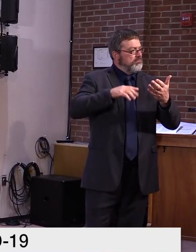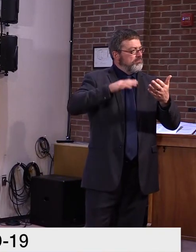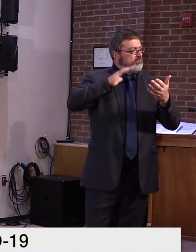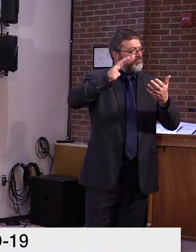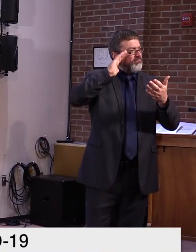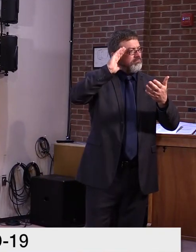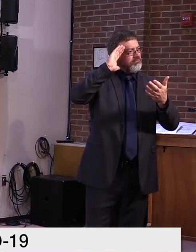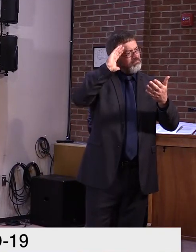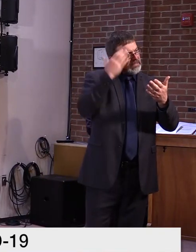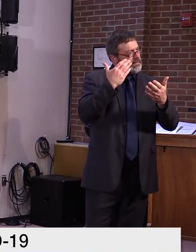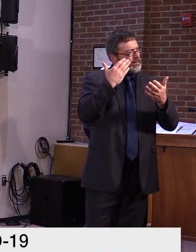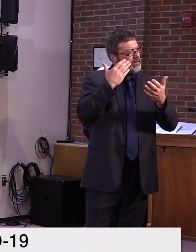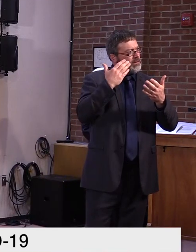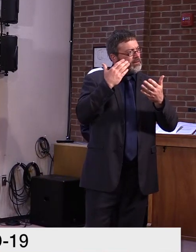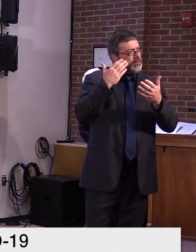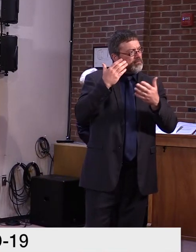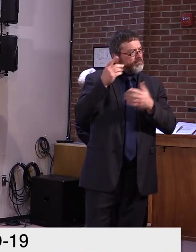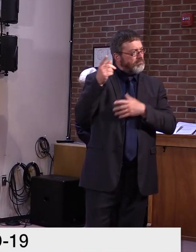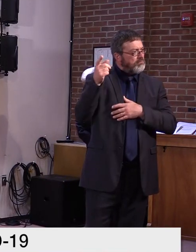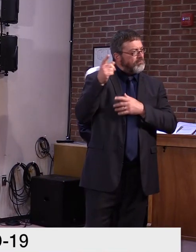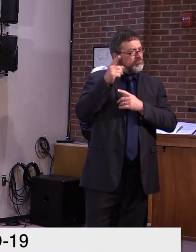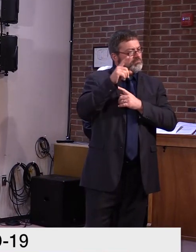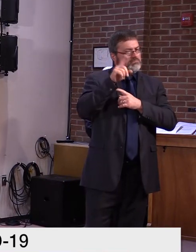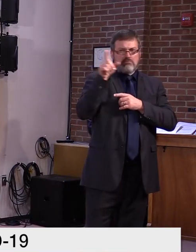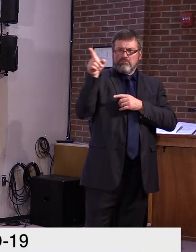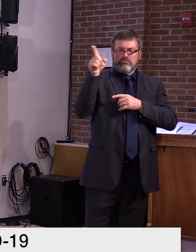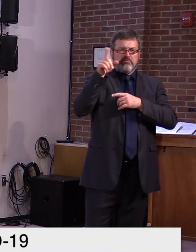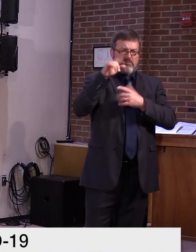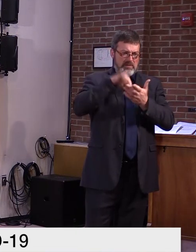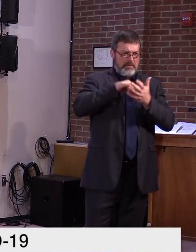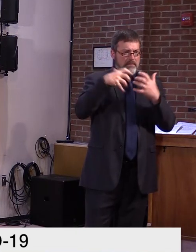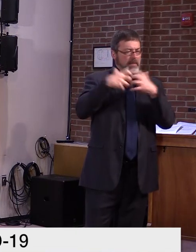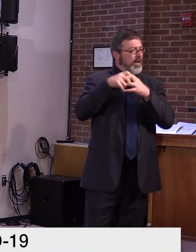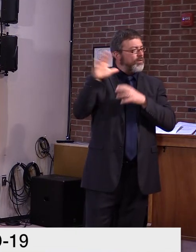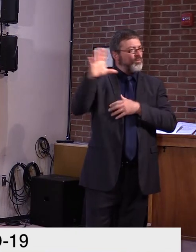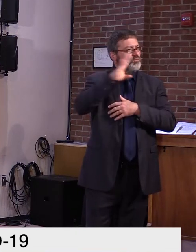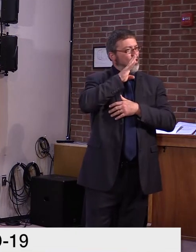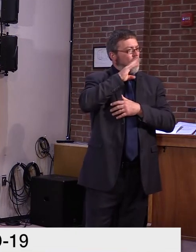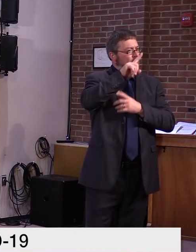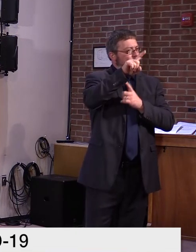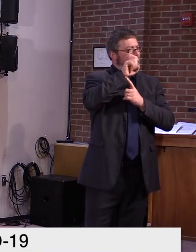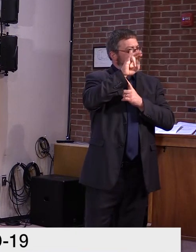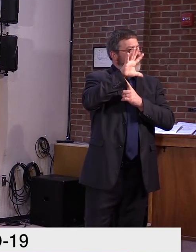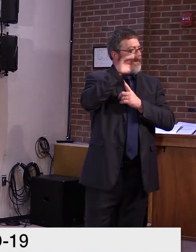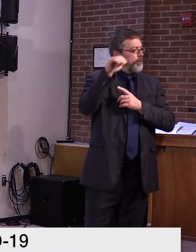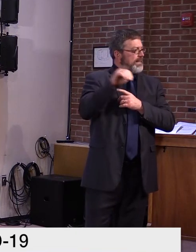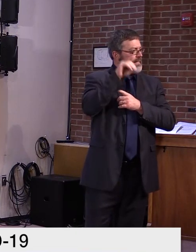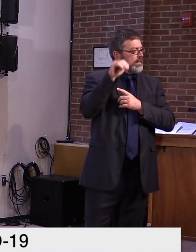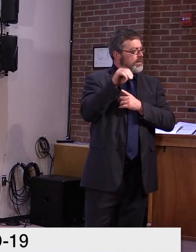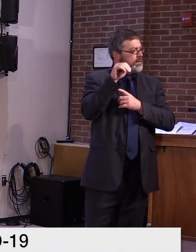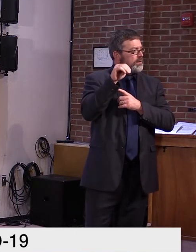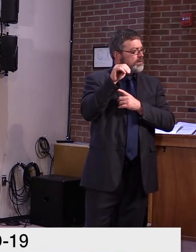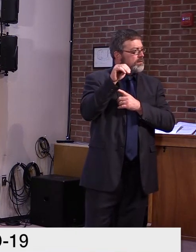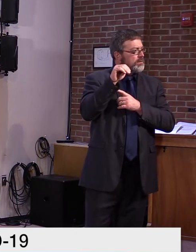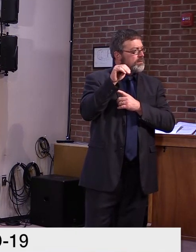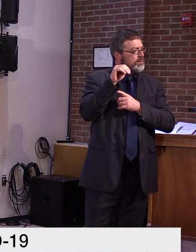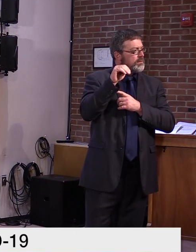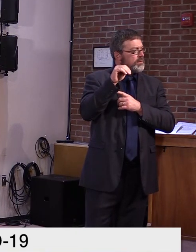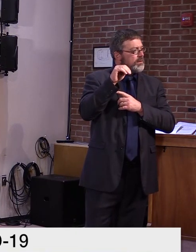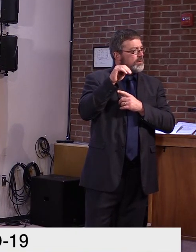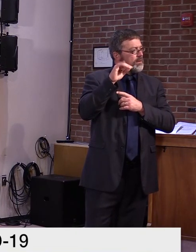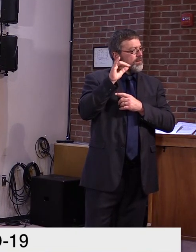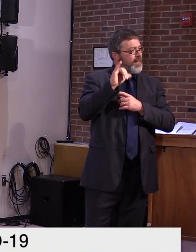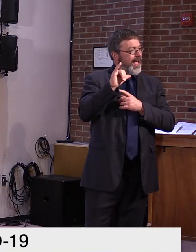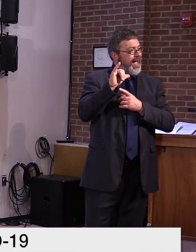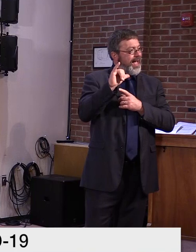as, as I read it, um, to the ACCD and the tax department for economic relief and the